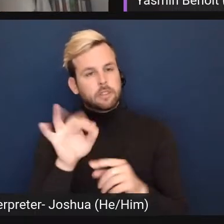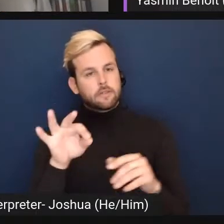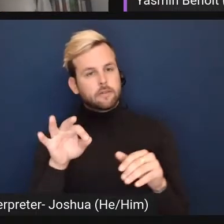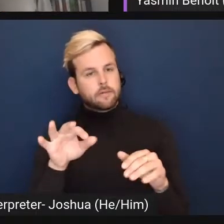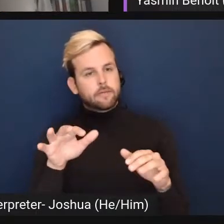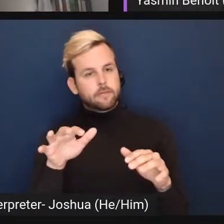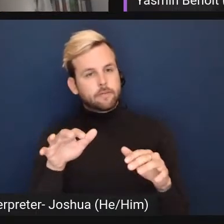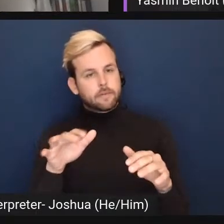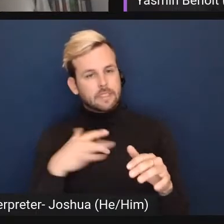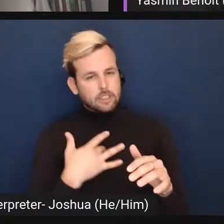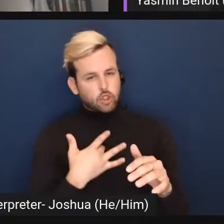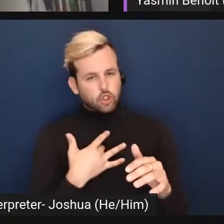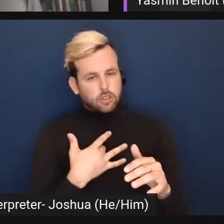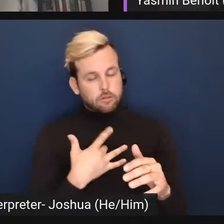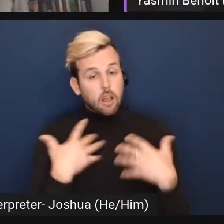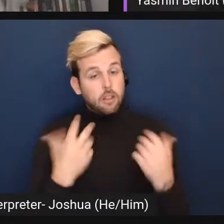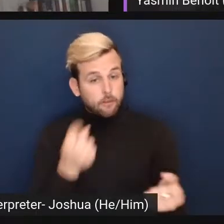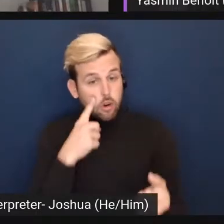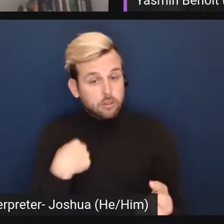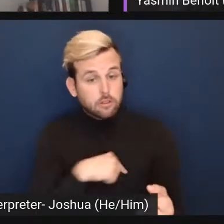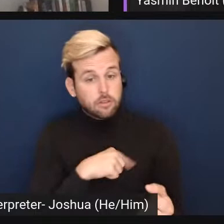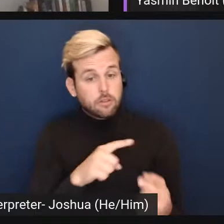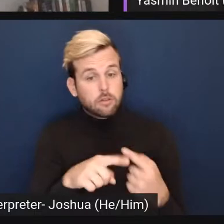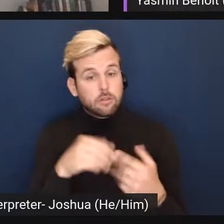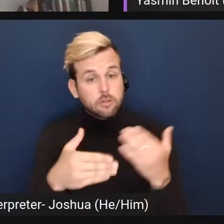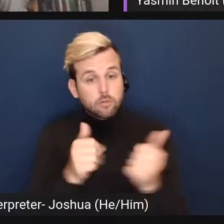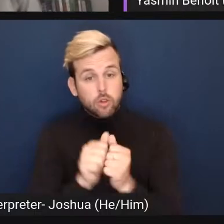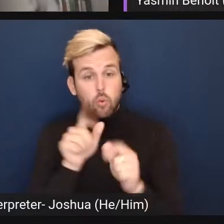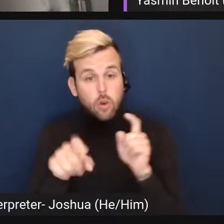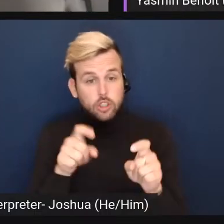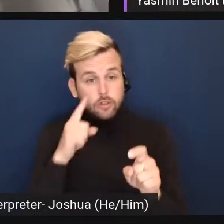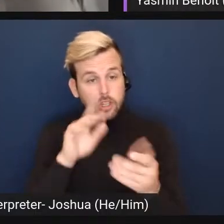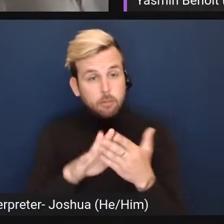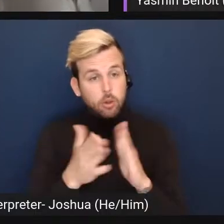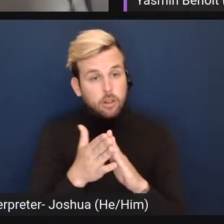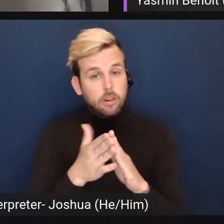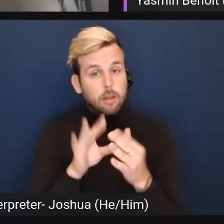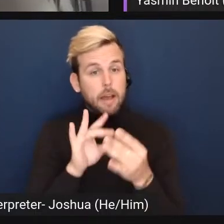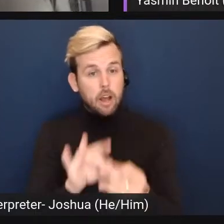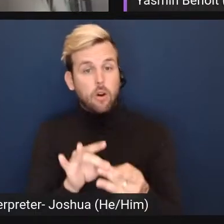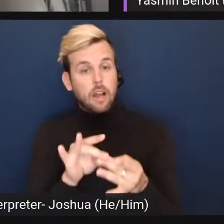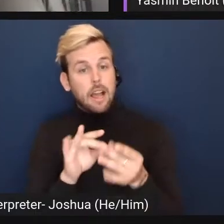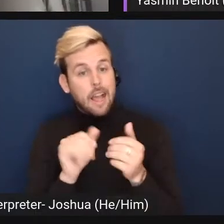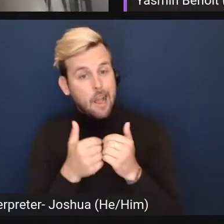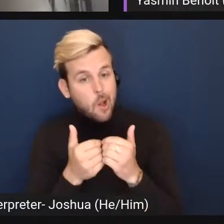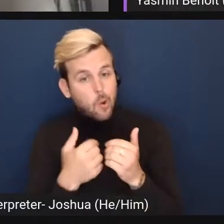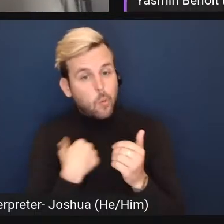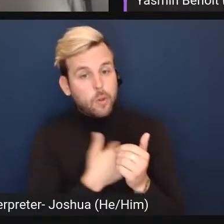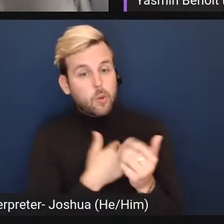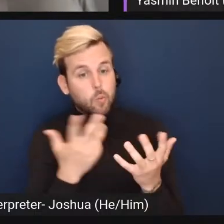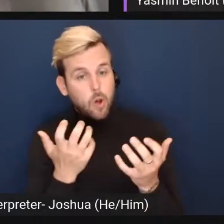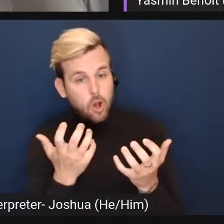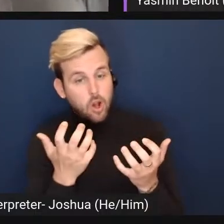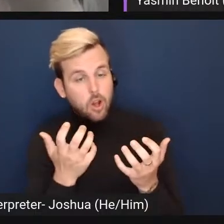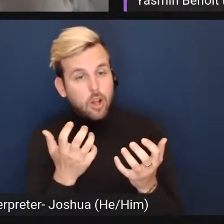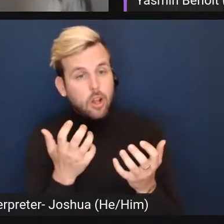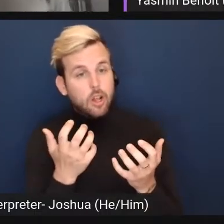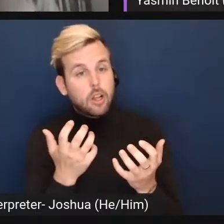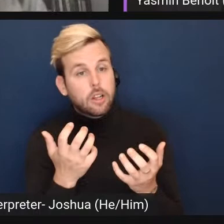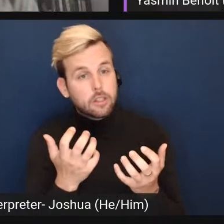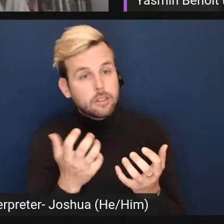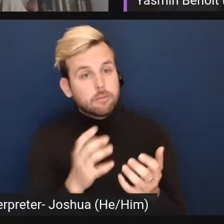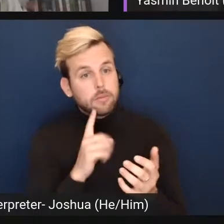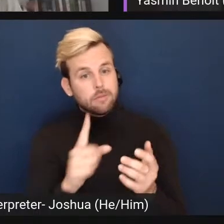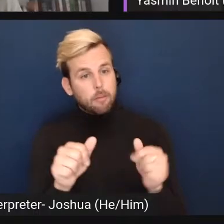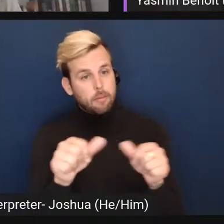is, uh, healthy for us to grapple with questions as a community about how we want to be